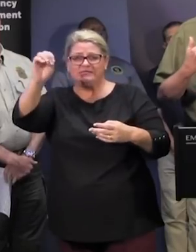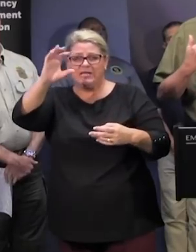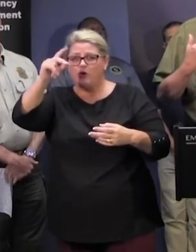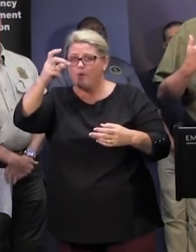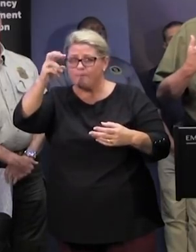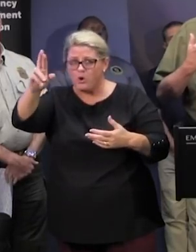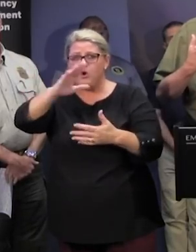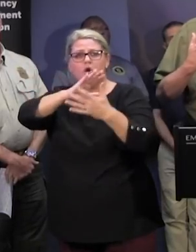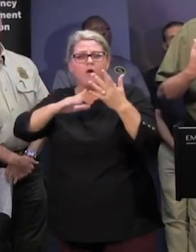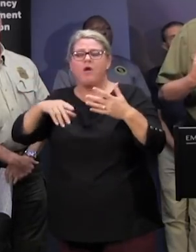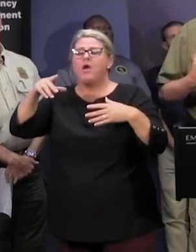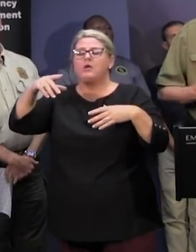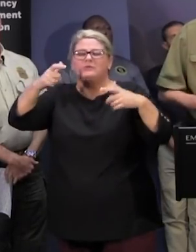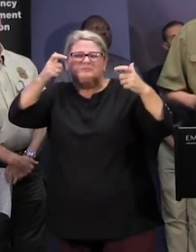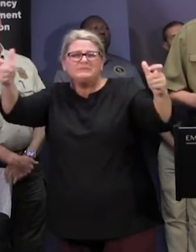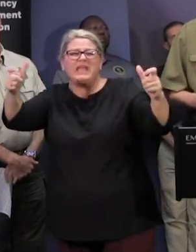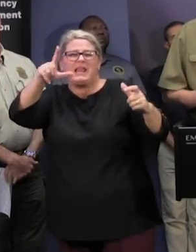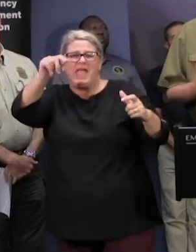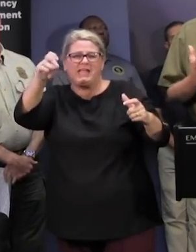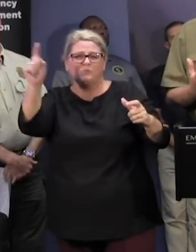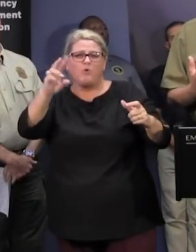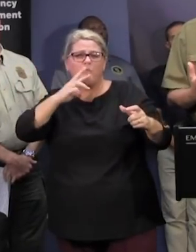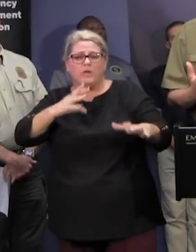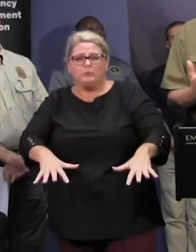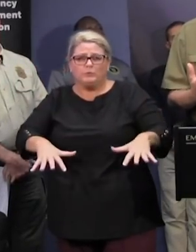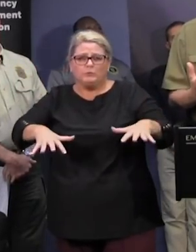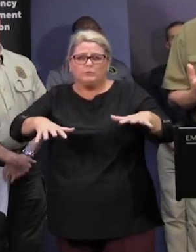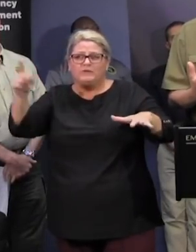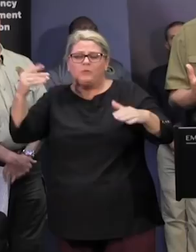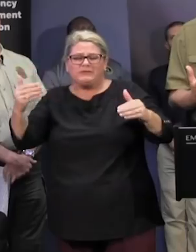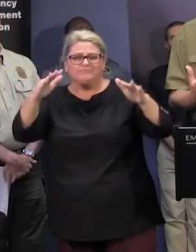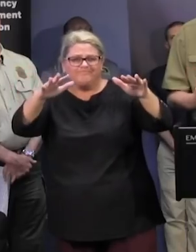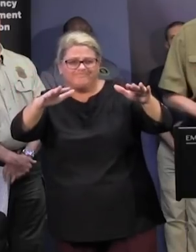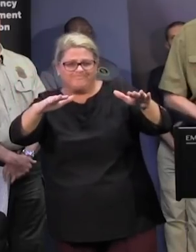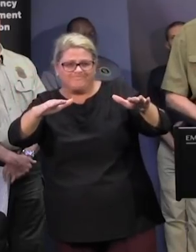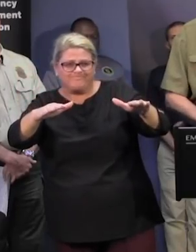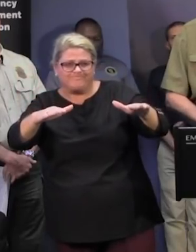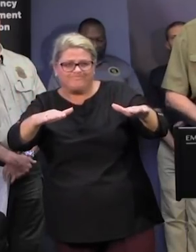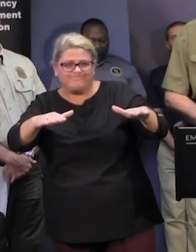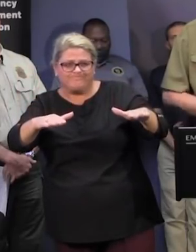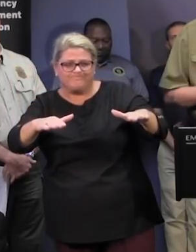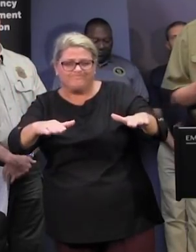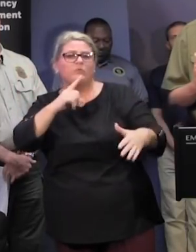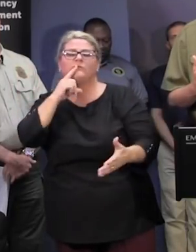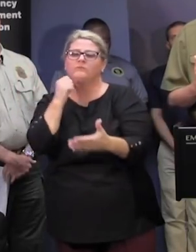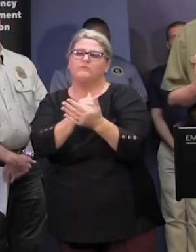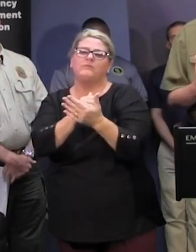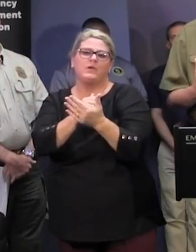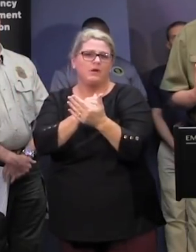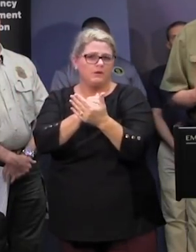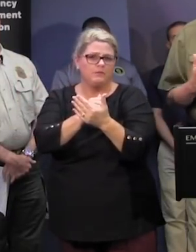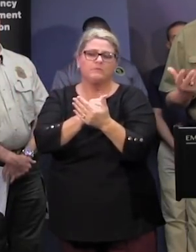and letting water go ahead of time it it sort of served as a holding pot for for rain water and it was extremely